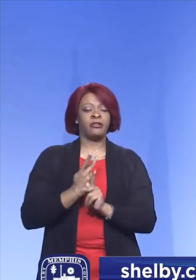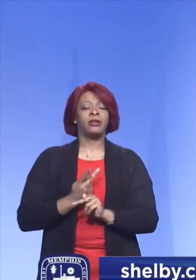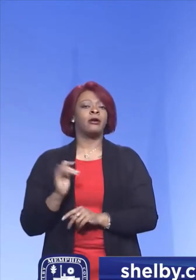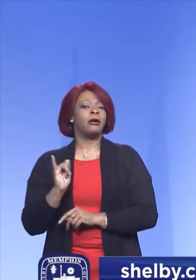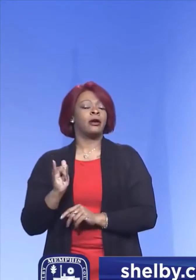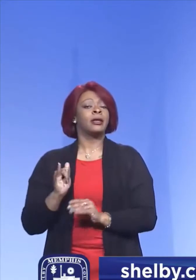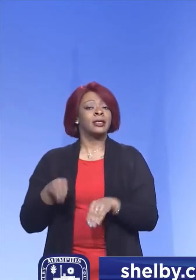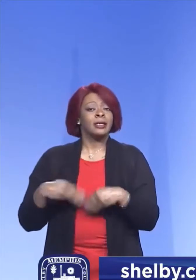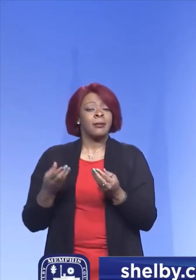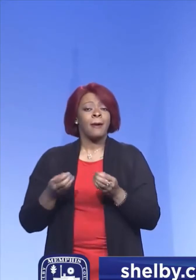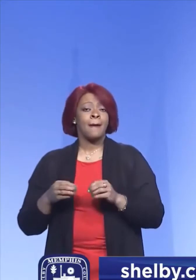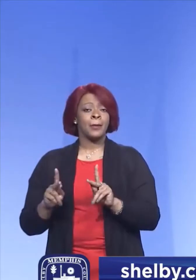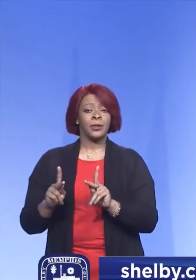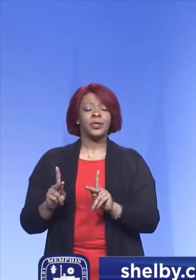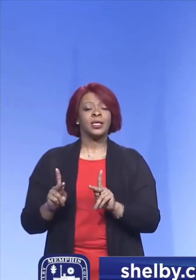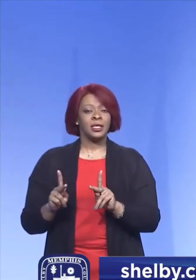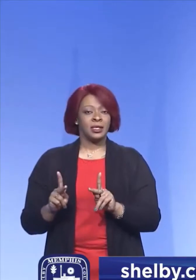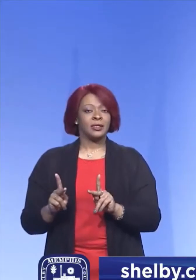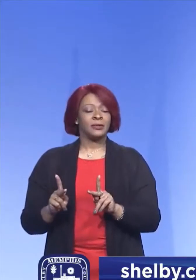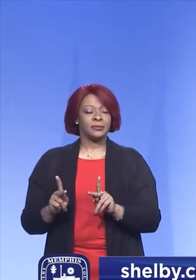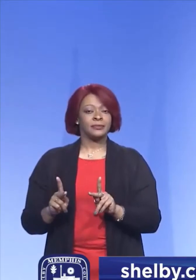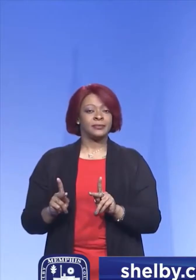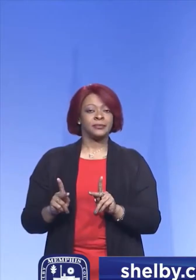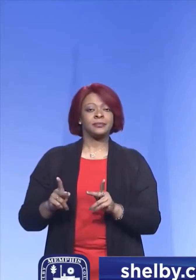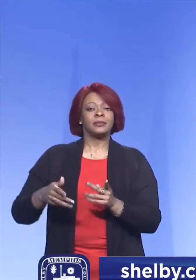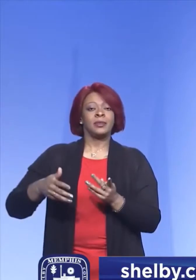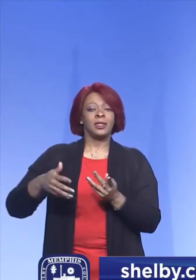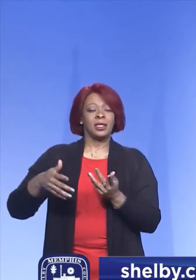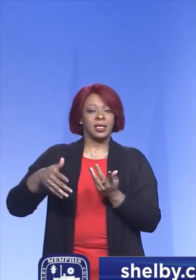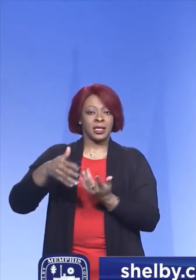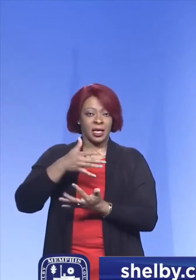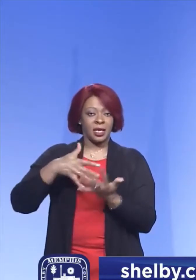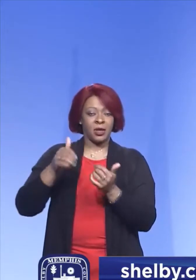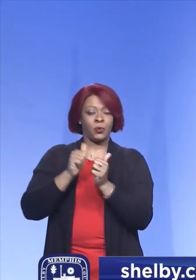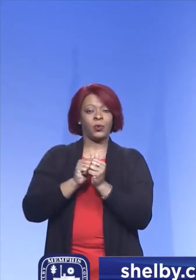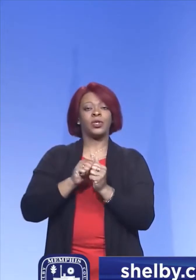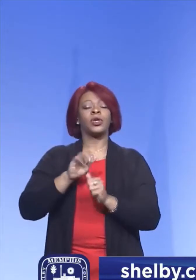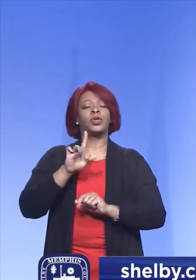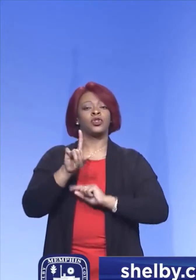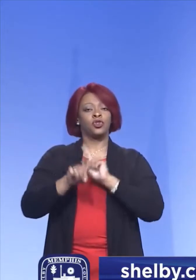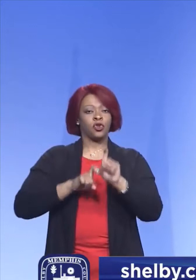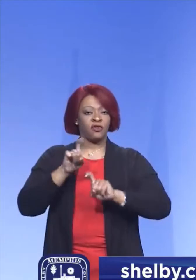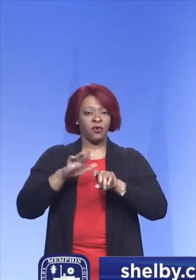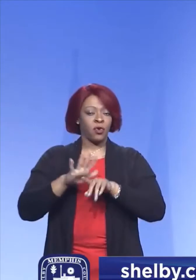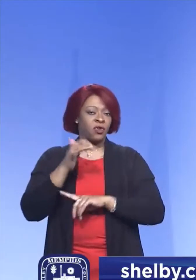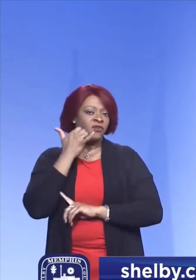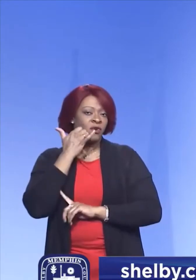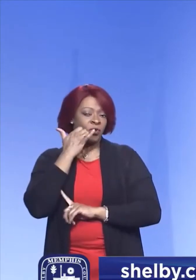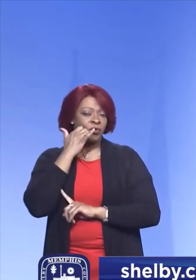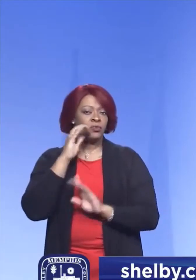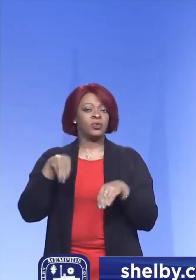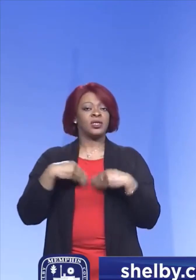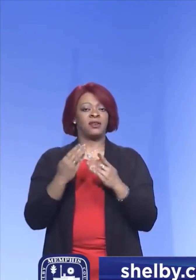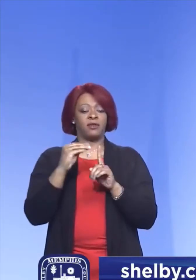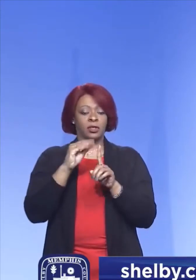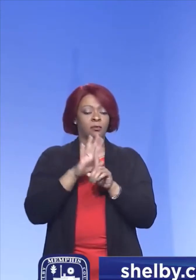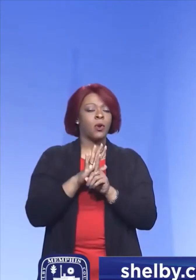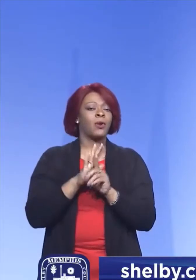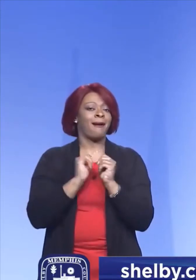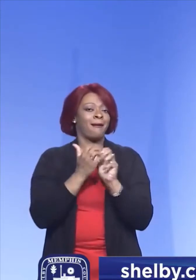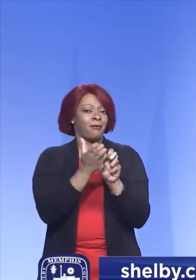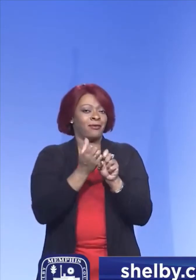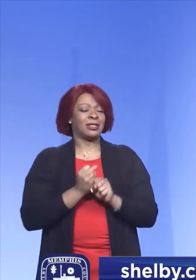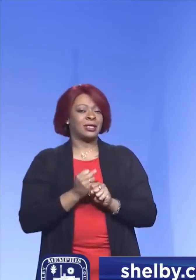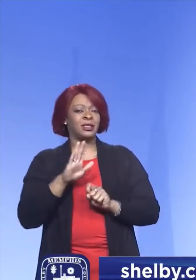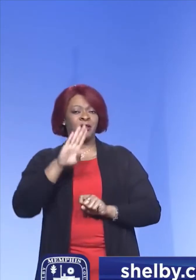gives them an opportunity to interact with the survey on their phone, provide their exposure information, their symptom